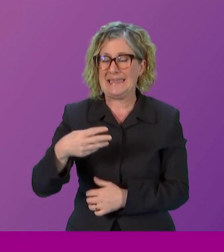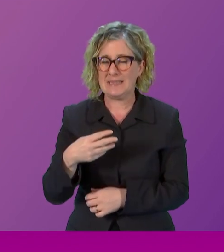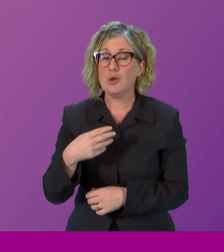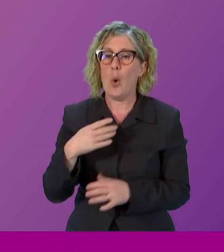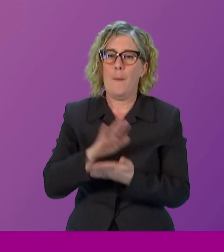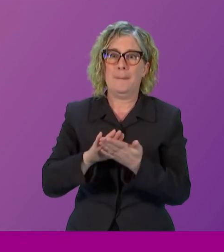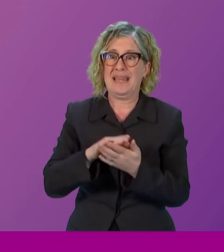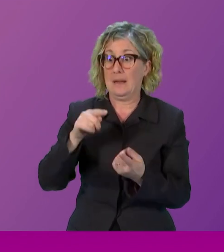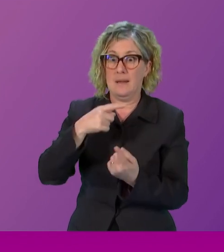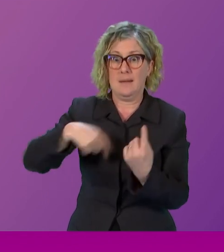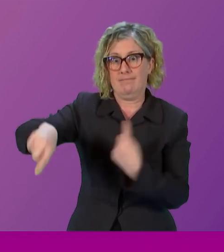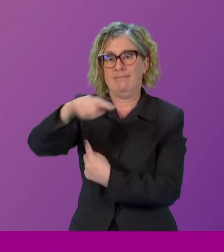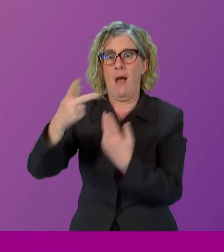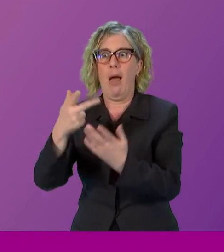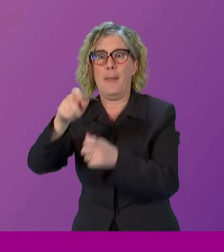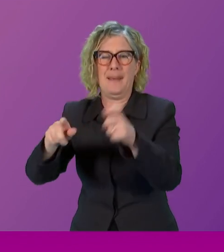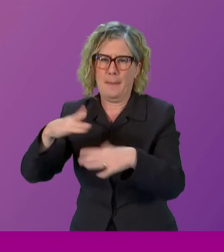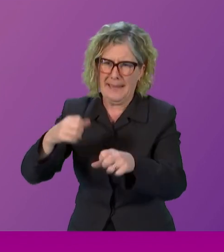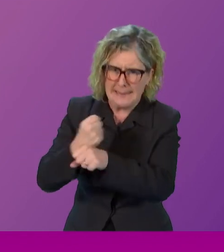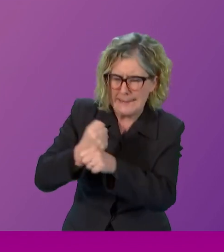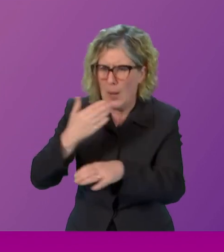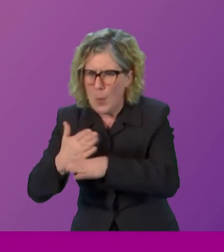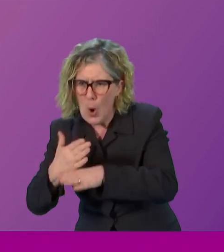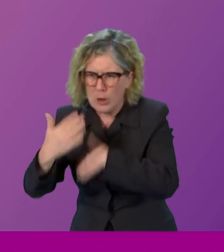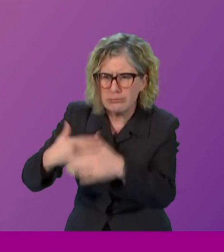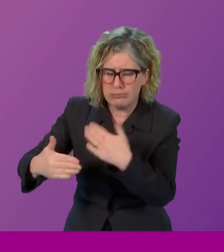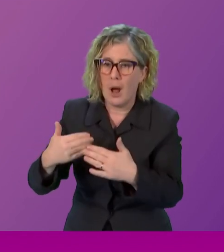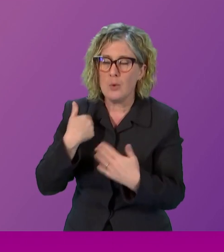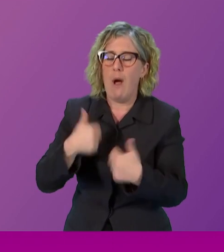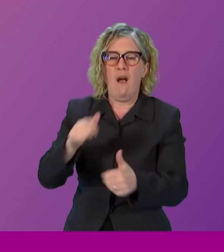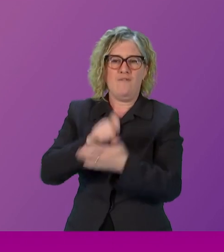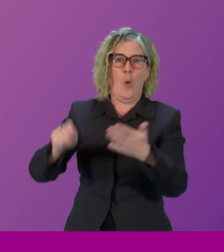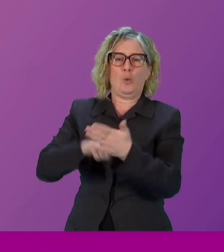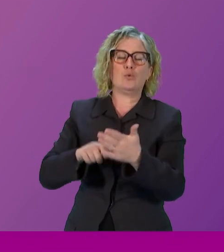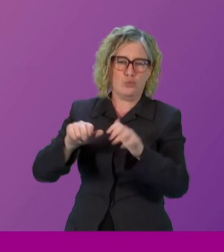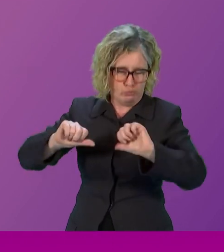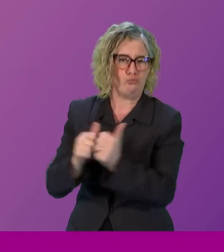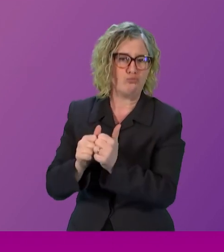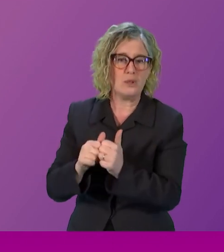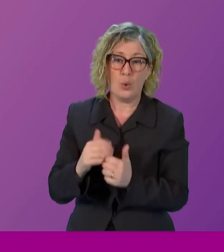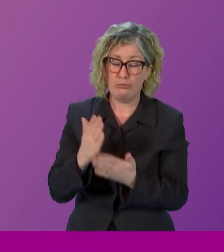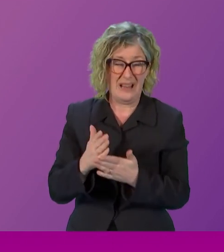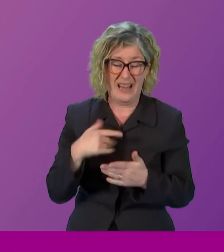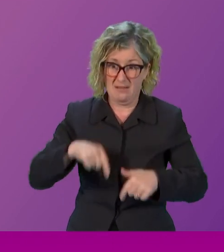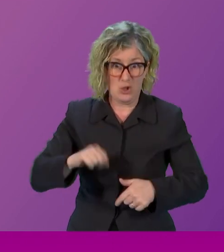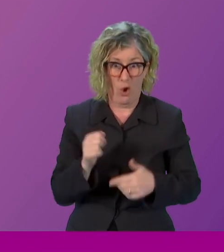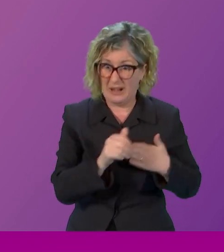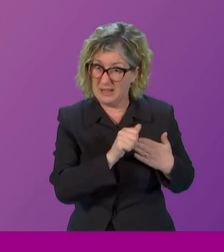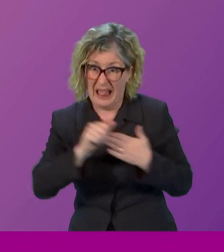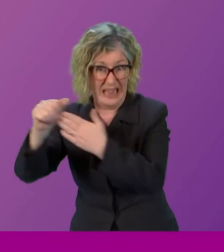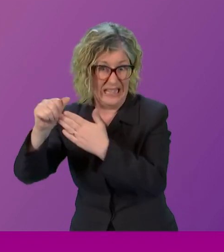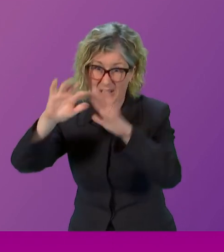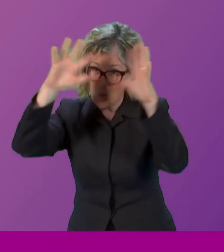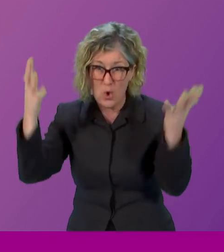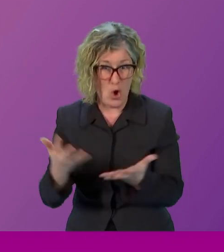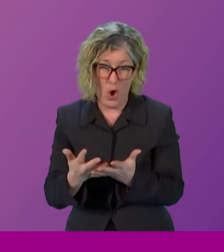other colleagues had done. And the fact that it's groundbreaking that Scotland is leading the way, it will make a huge